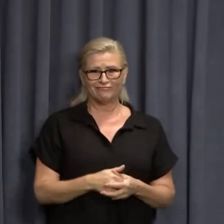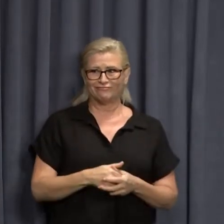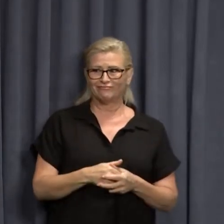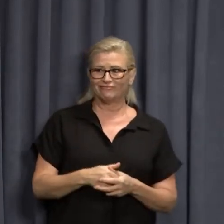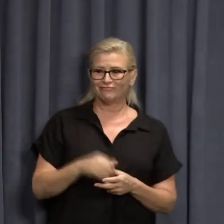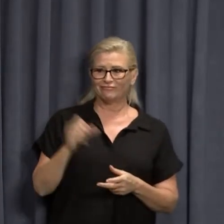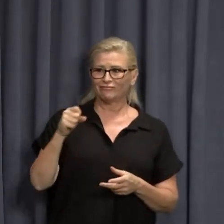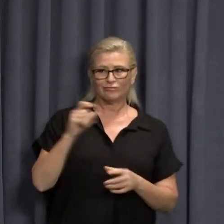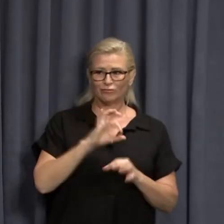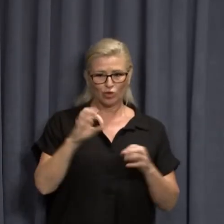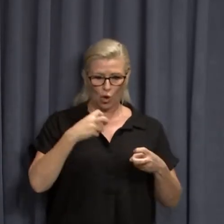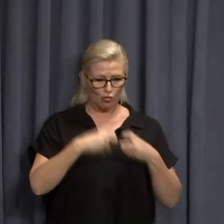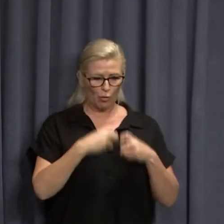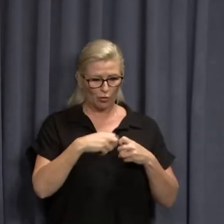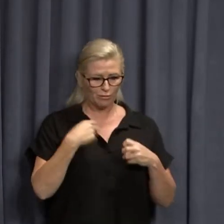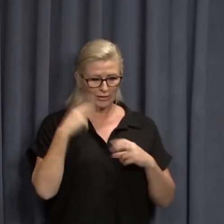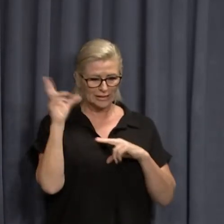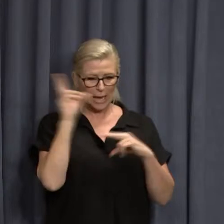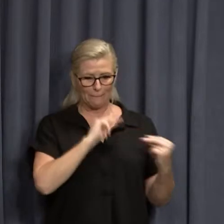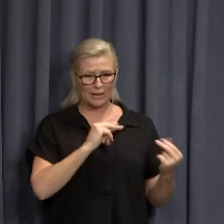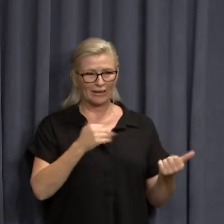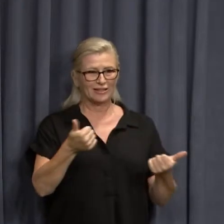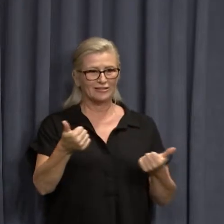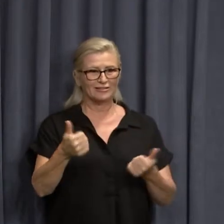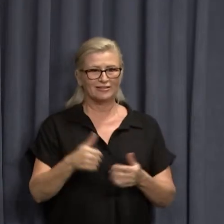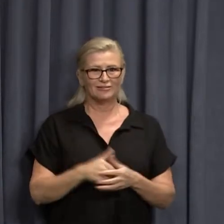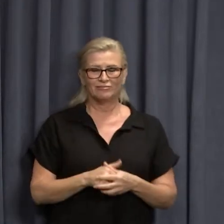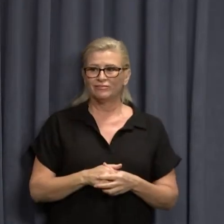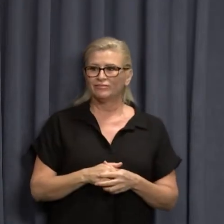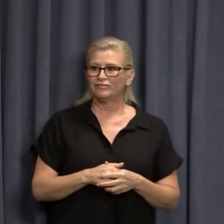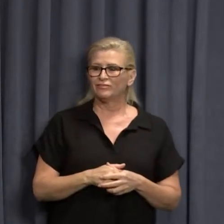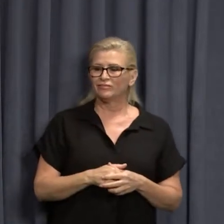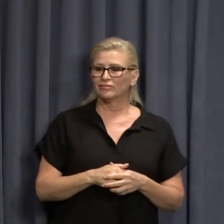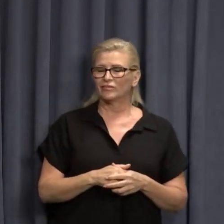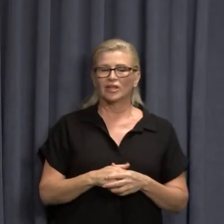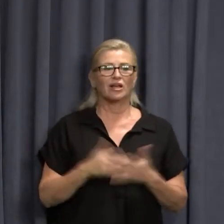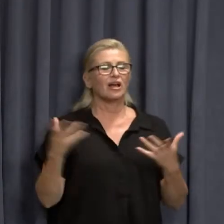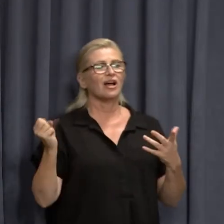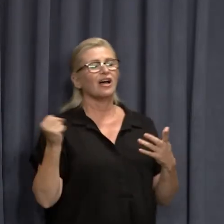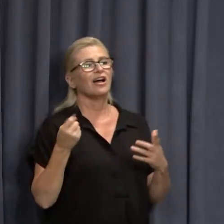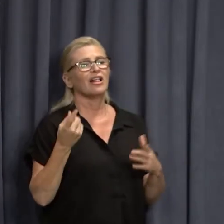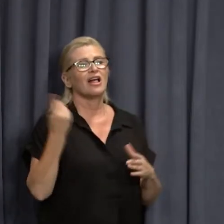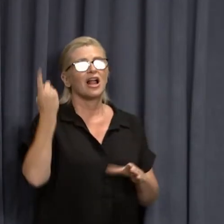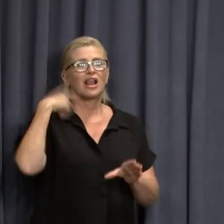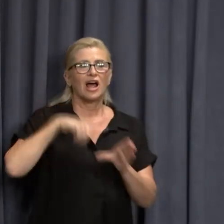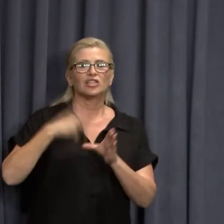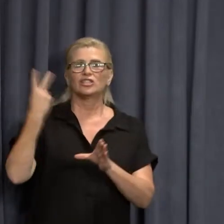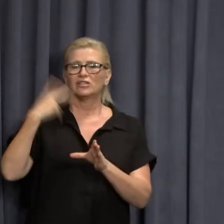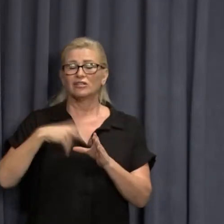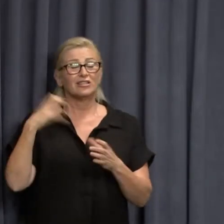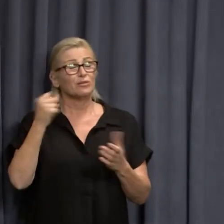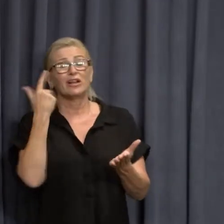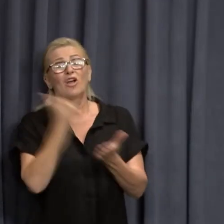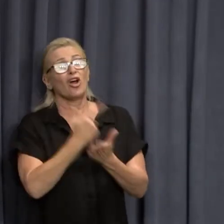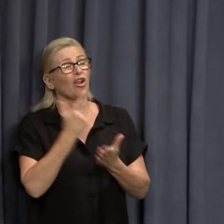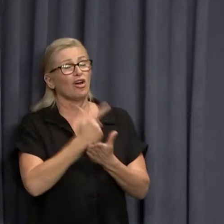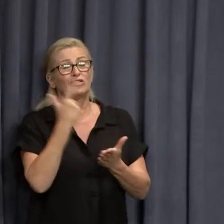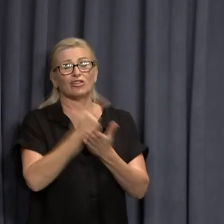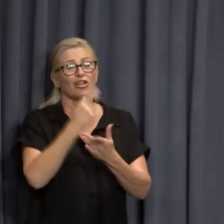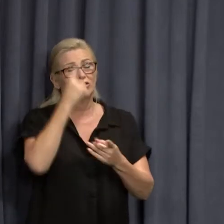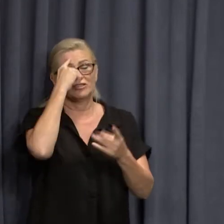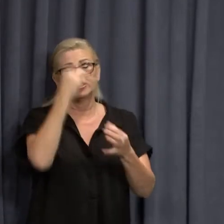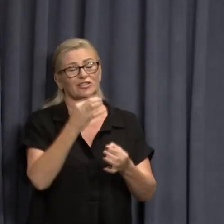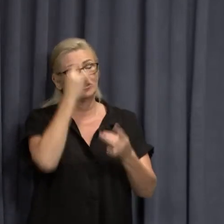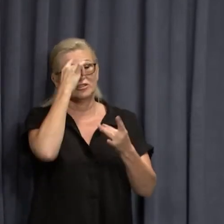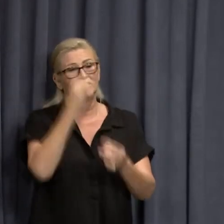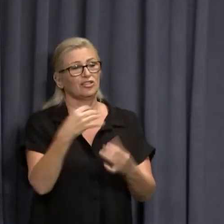Yes, no, that wasn't a problem. Oh, look, over the course of the last two years, there's been lots of them. Lots and lots of them.